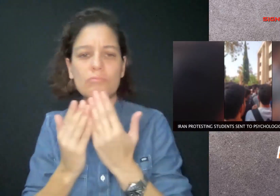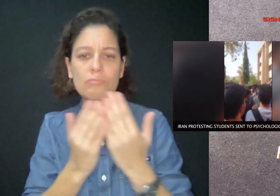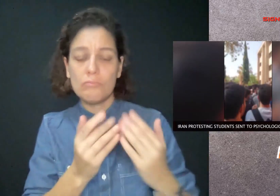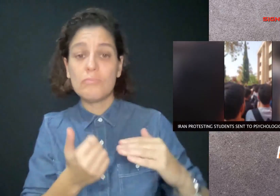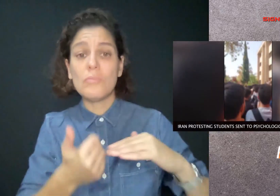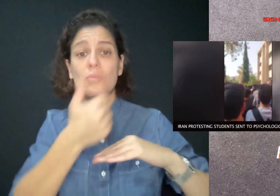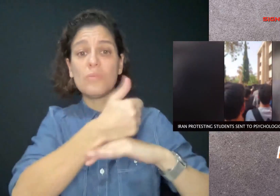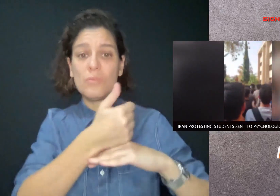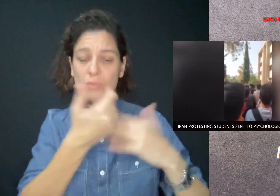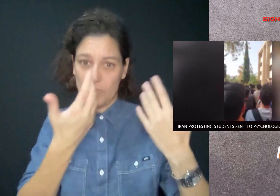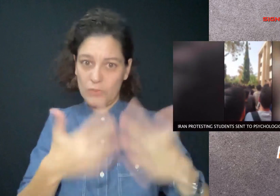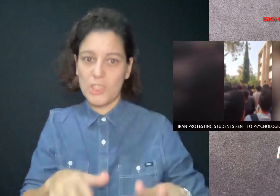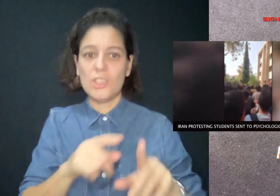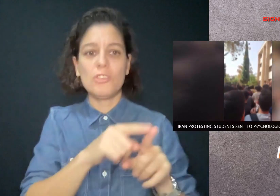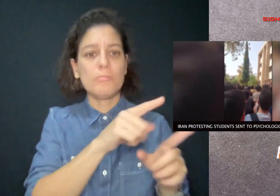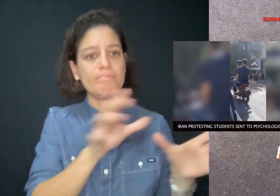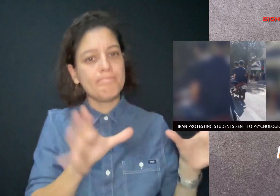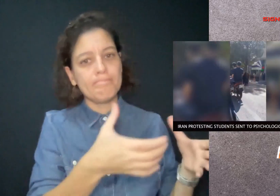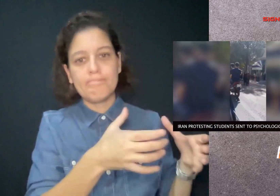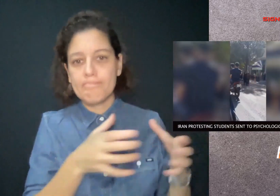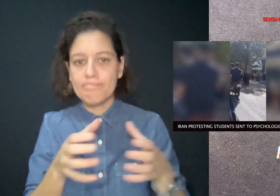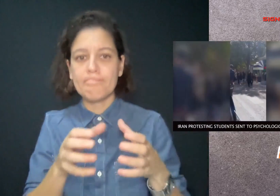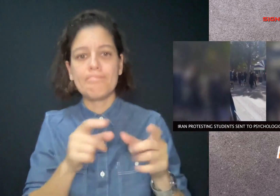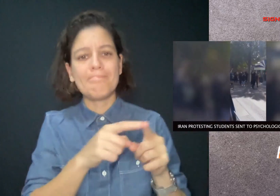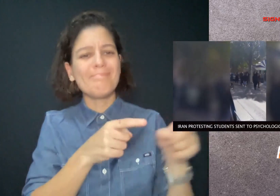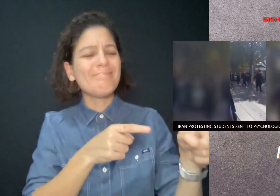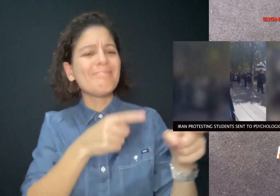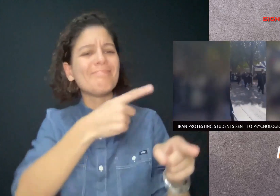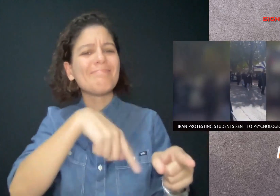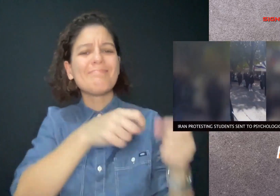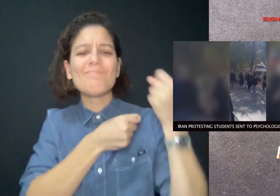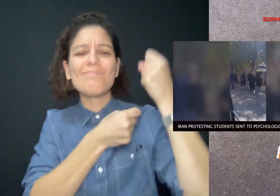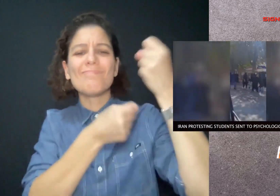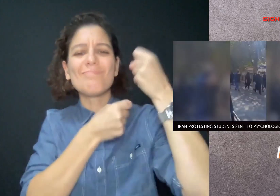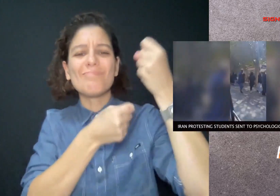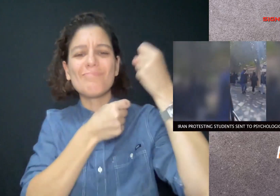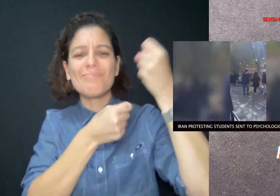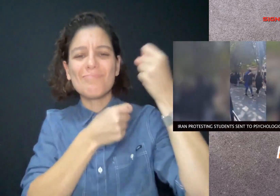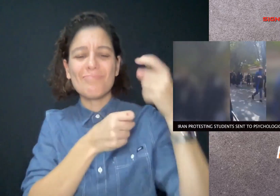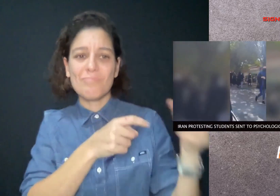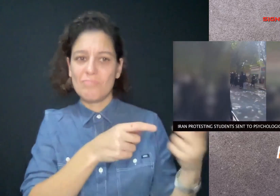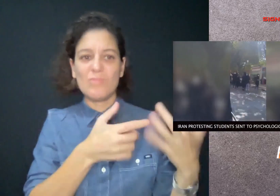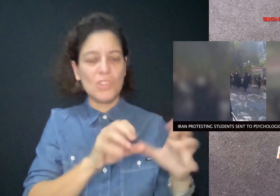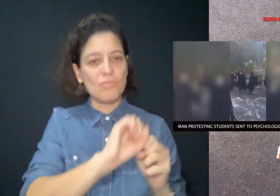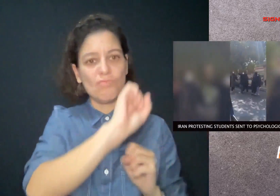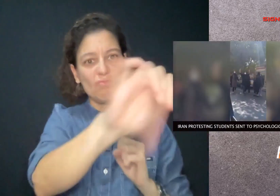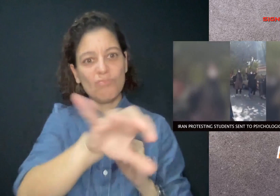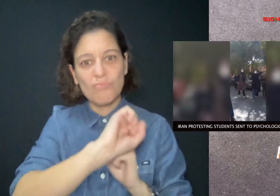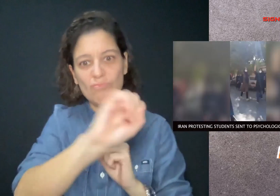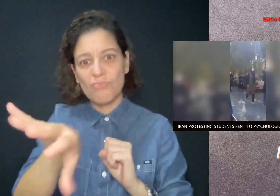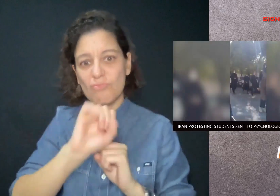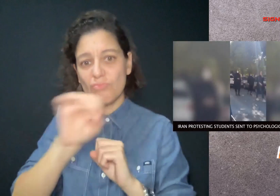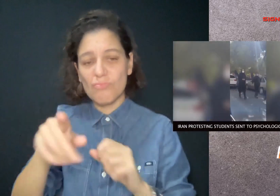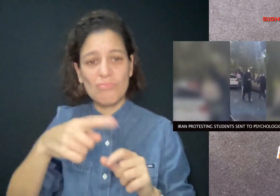According to Iran's education minister, authorities have started sending protesting school students